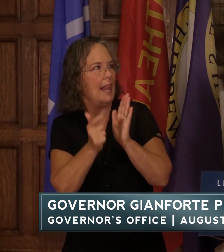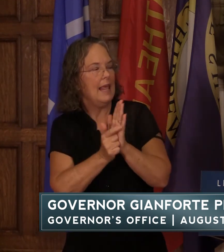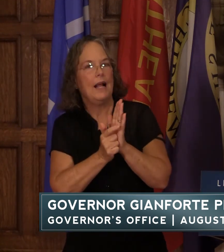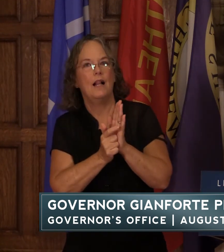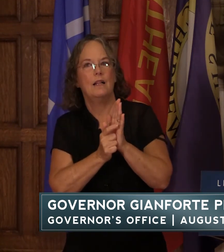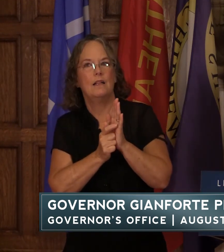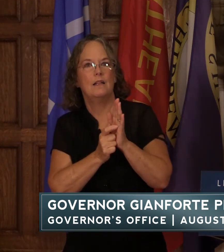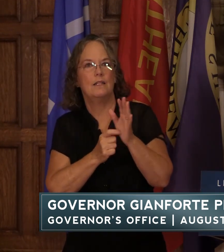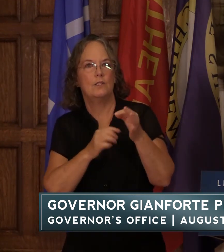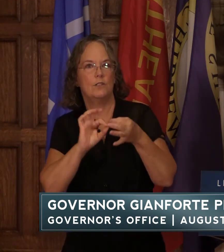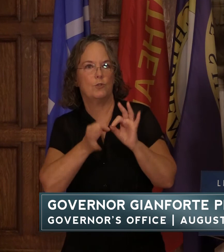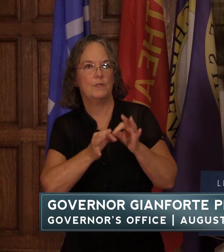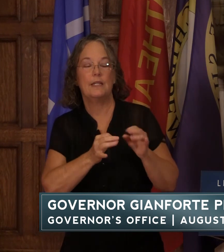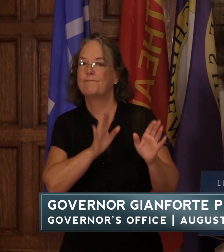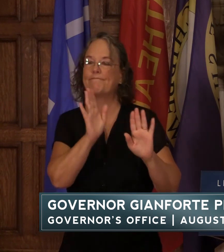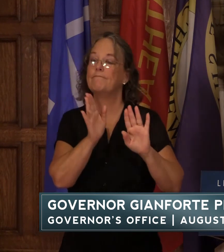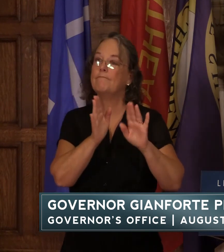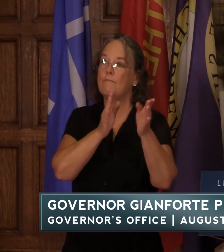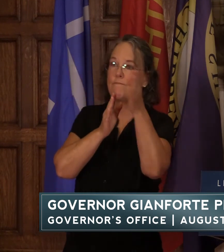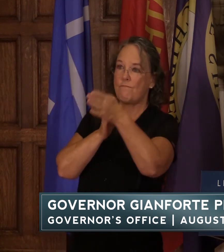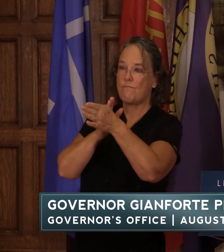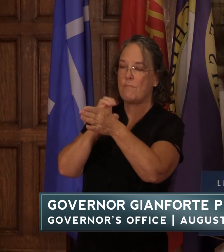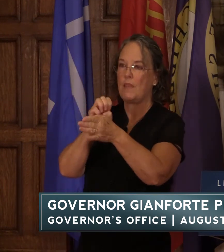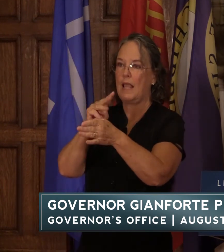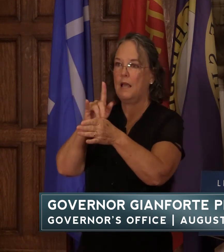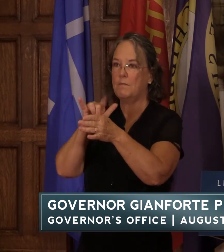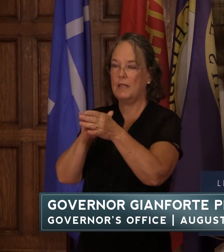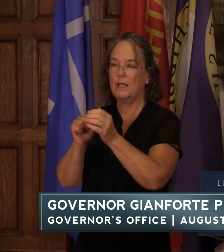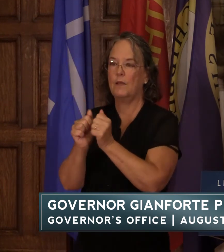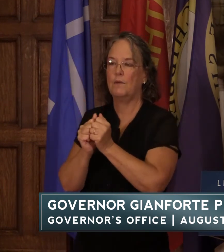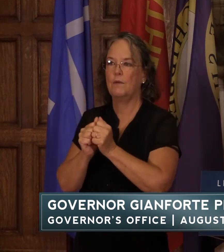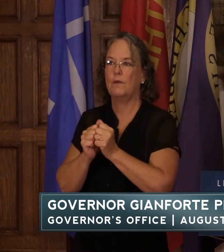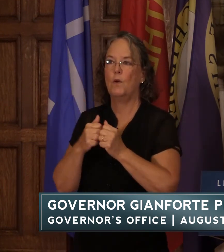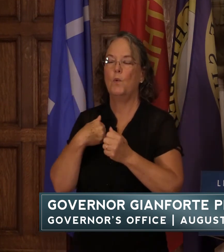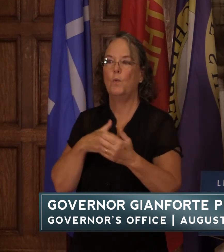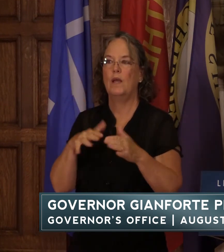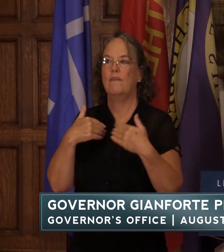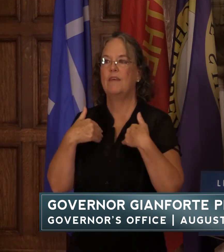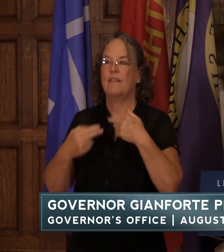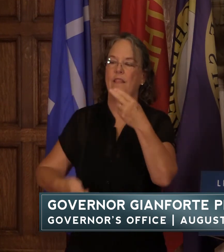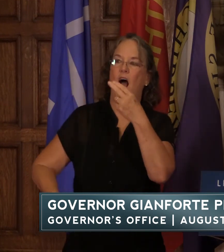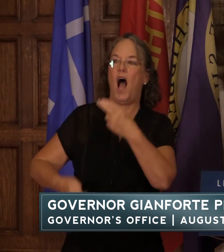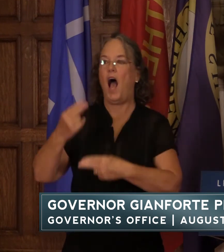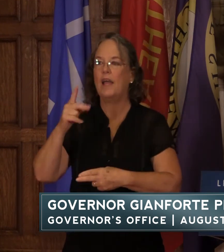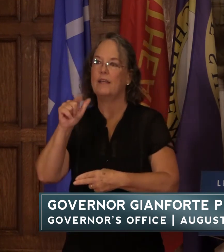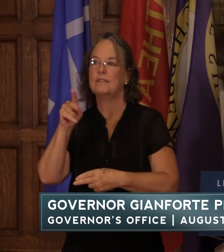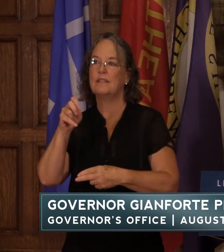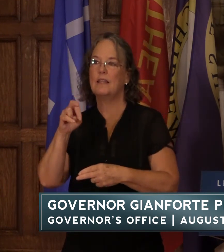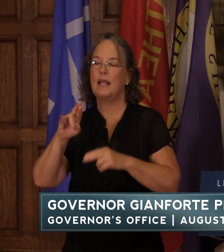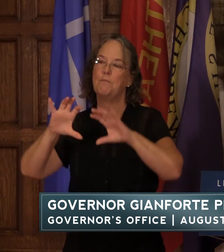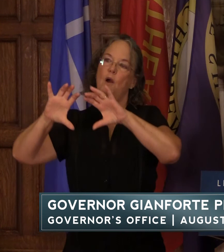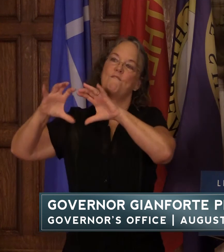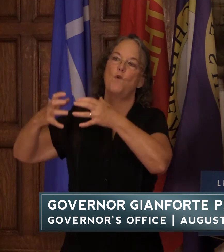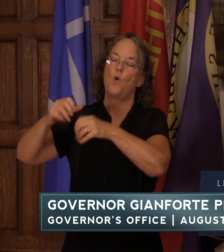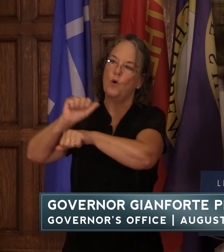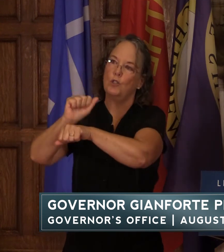emma hi this is emma wilforce with mbc montana so we've had the highest labor force precipitation